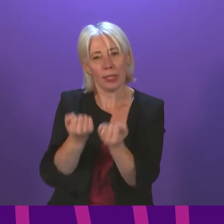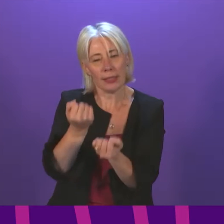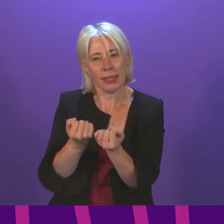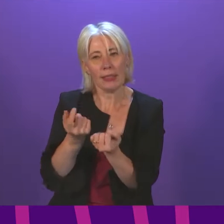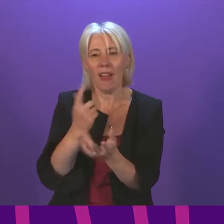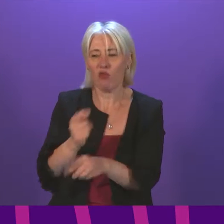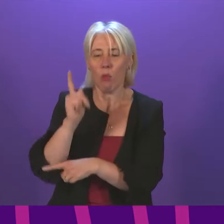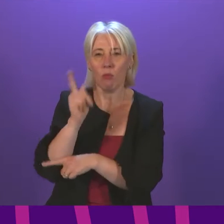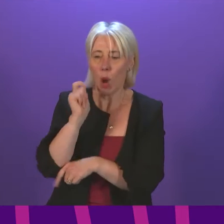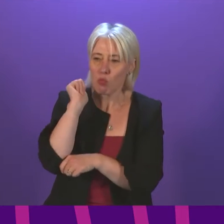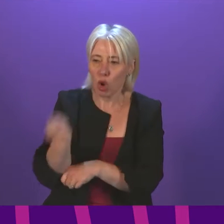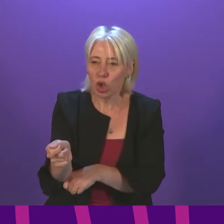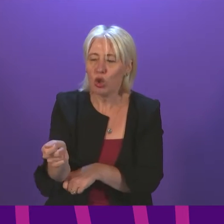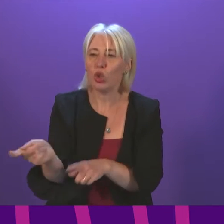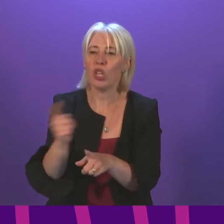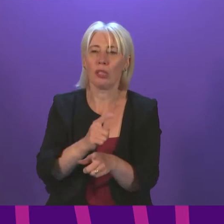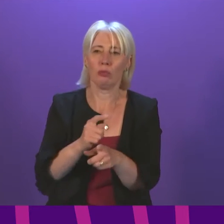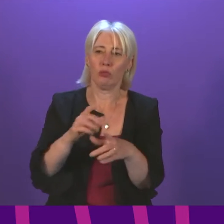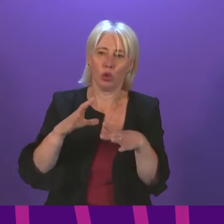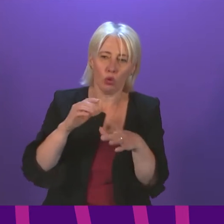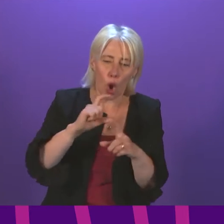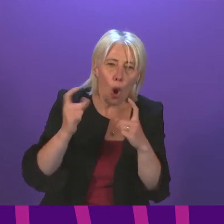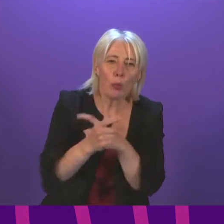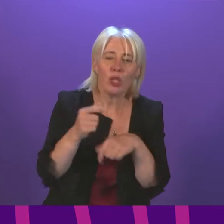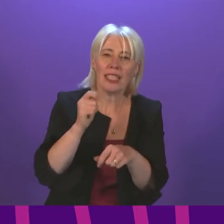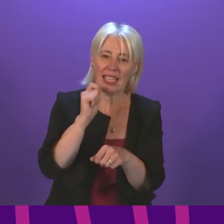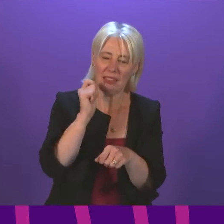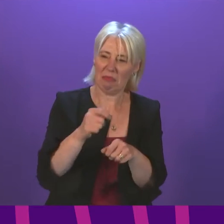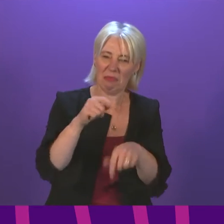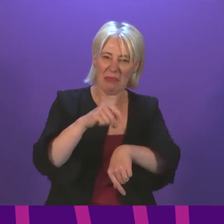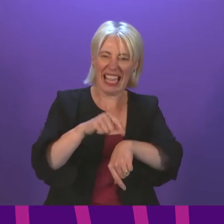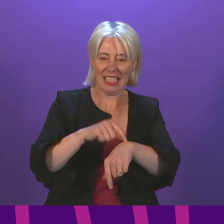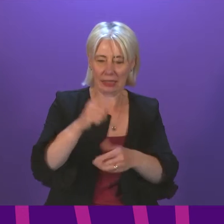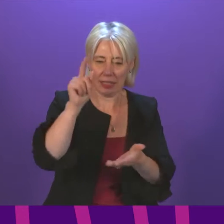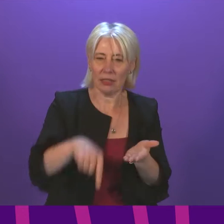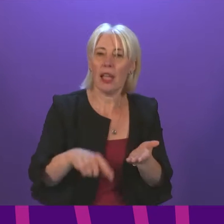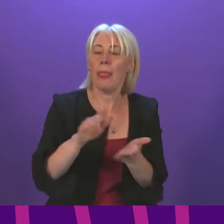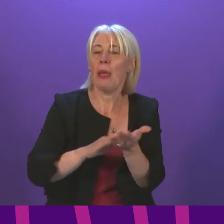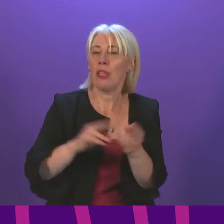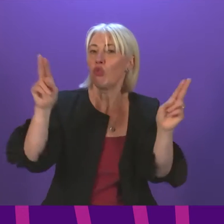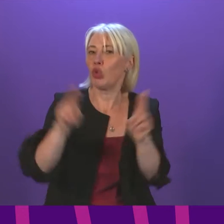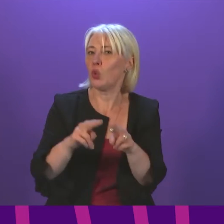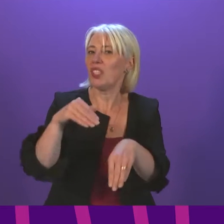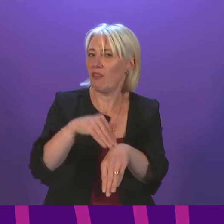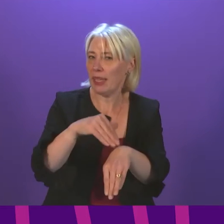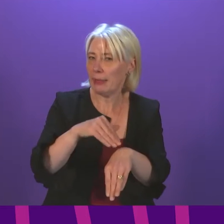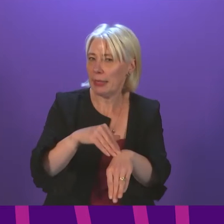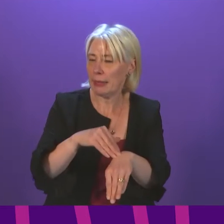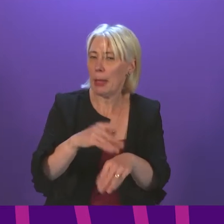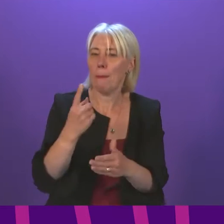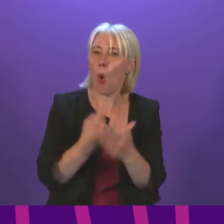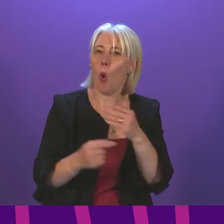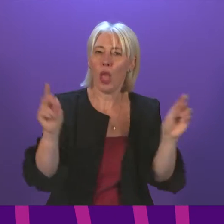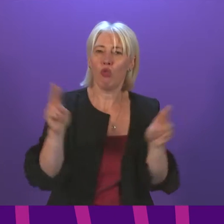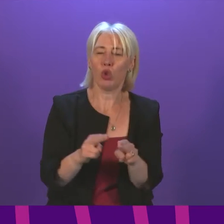prosecution, alternatives to remand and community sentencing, which evidence shows is more effective at reducing offending. But it is not just about reducing